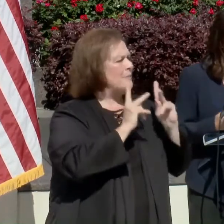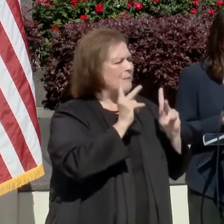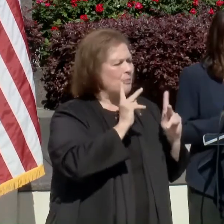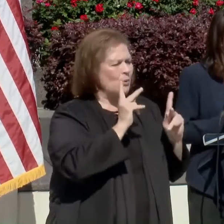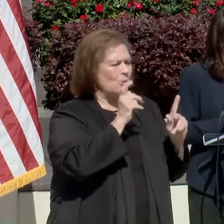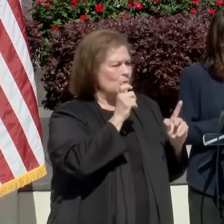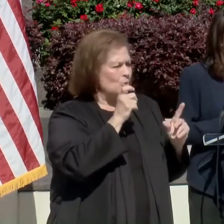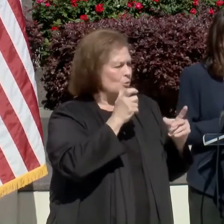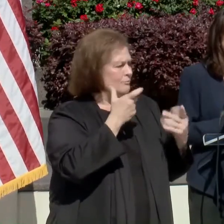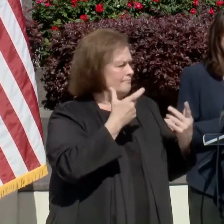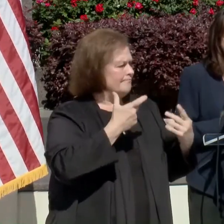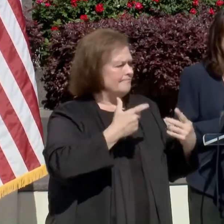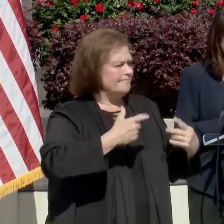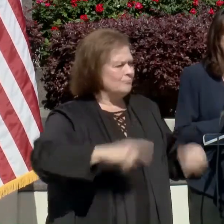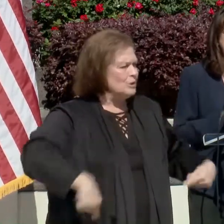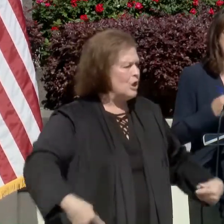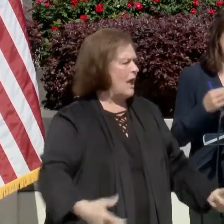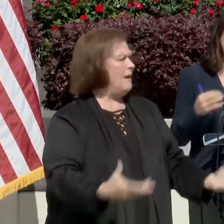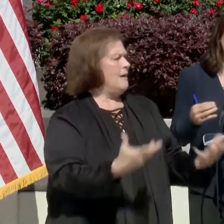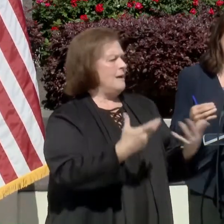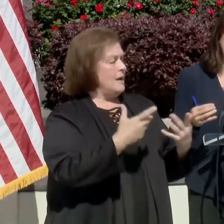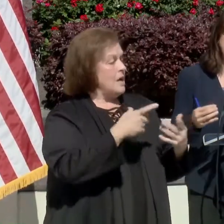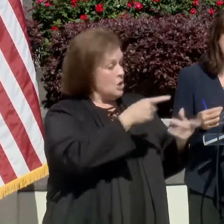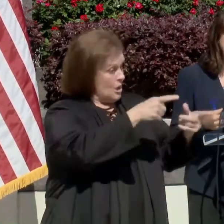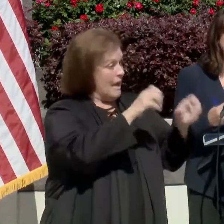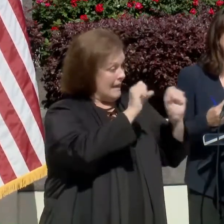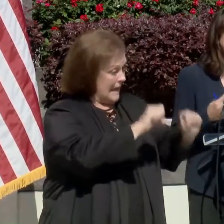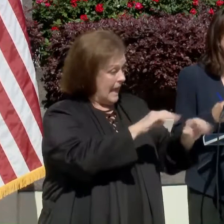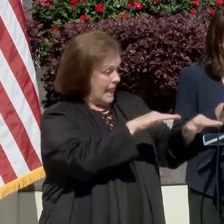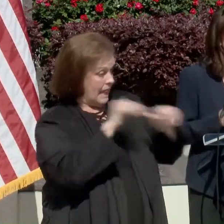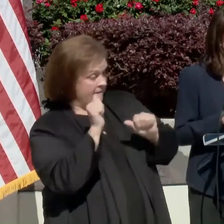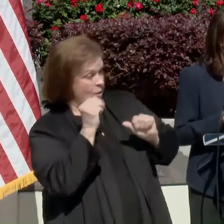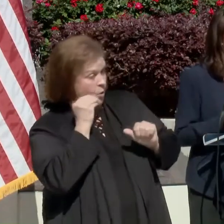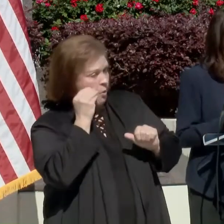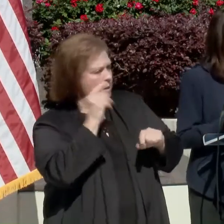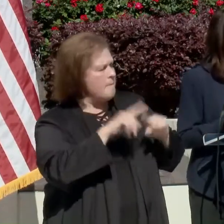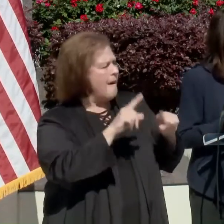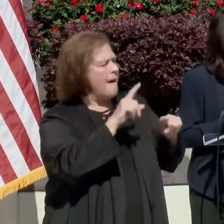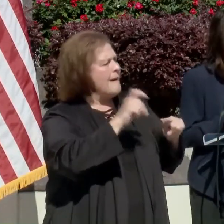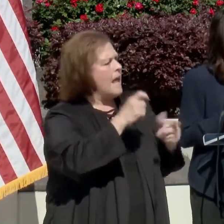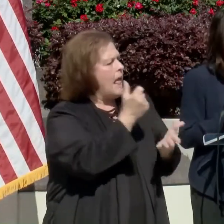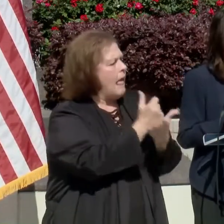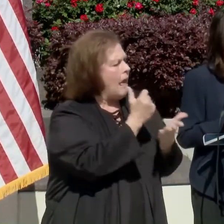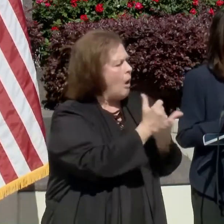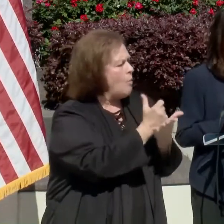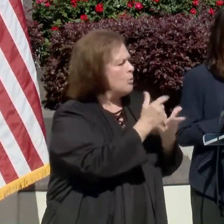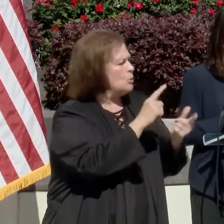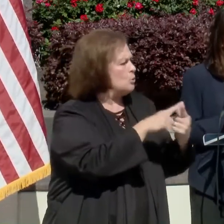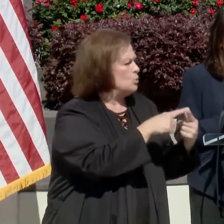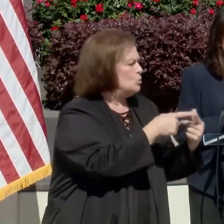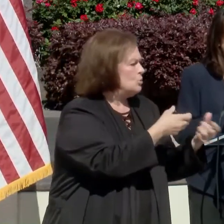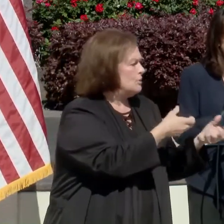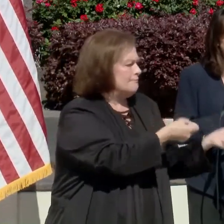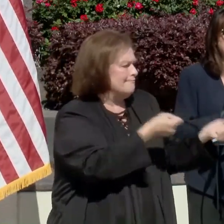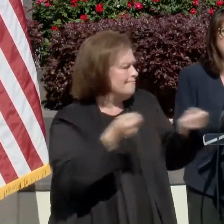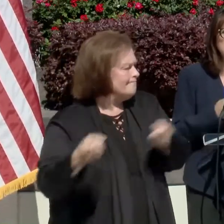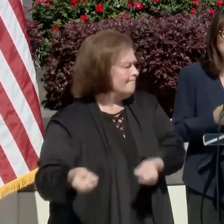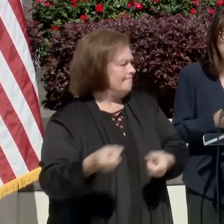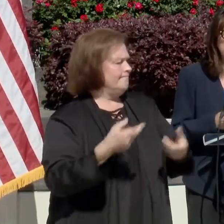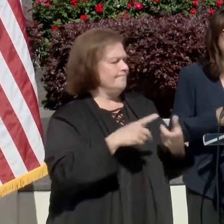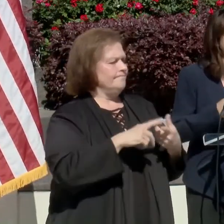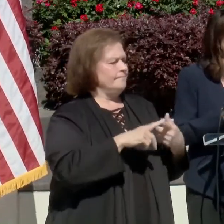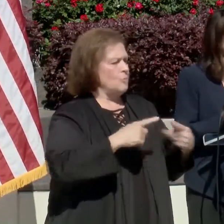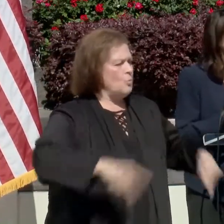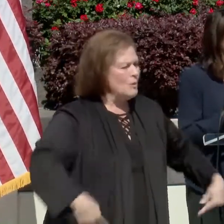impaired people who can get out of their home, but they need assistance to get out of their home. Physical assistance, whether it's through a